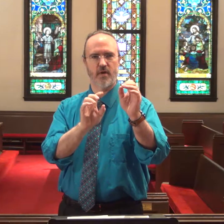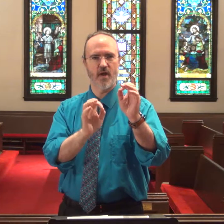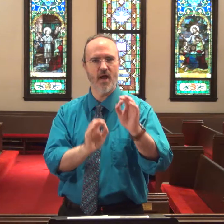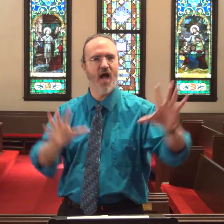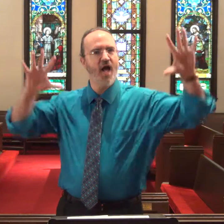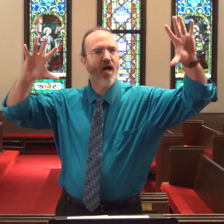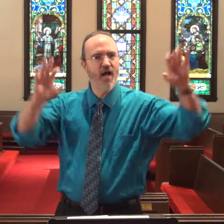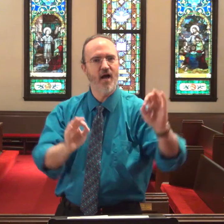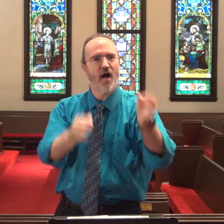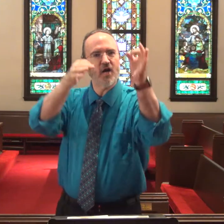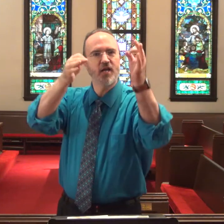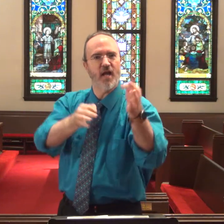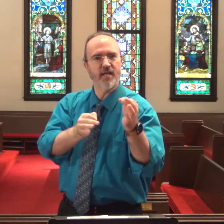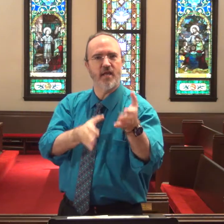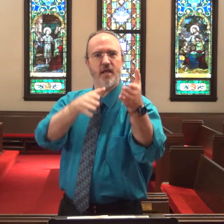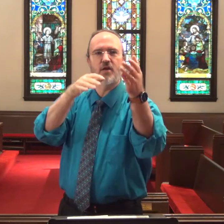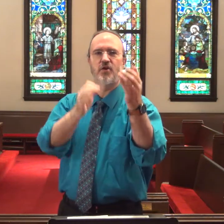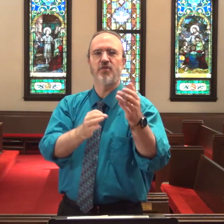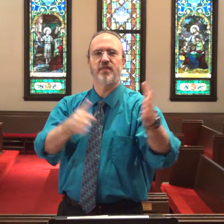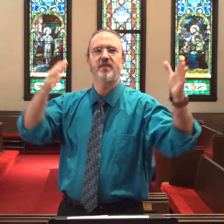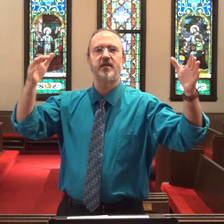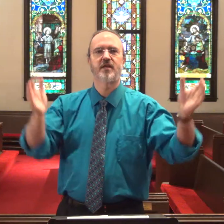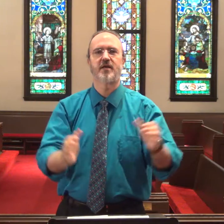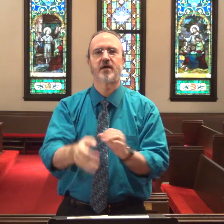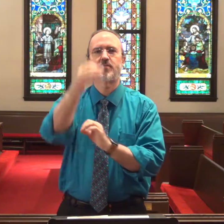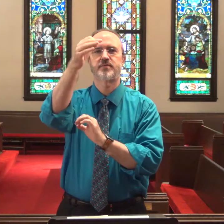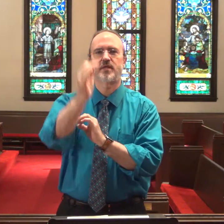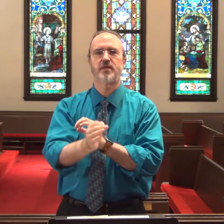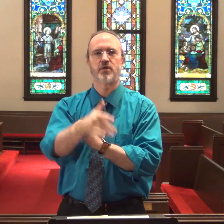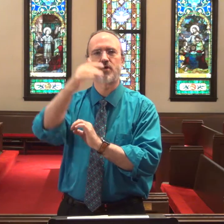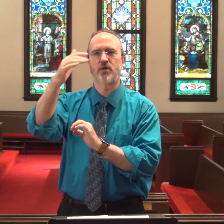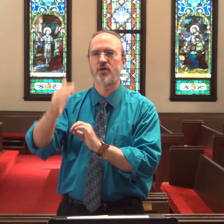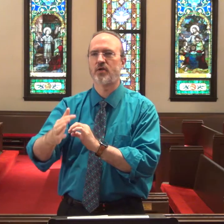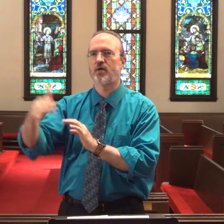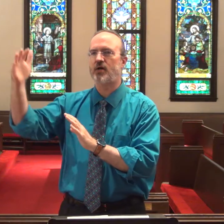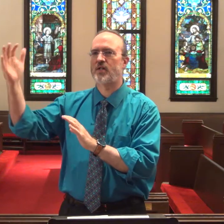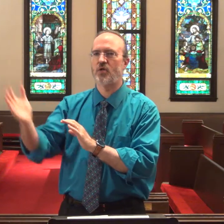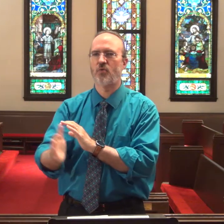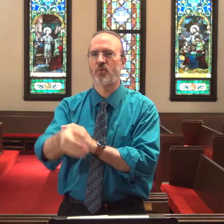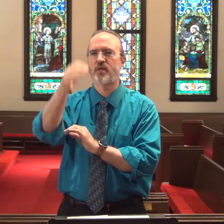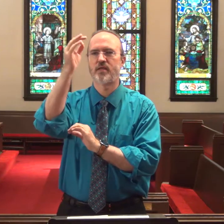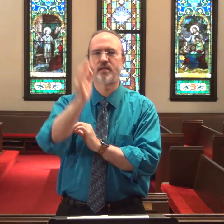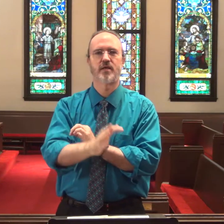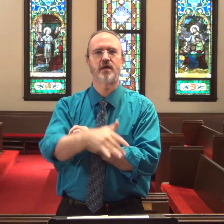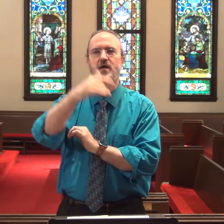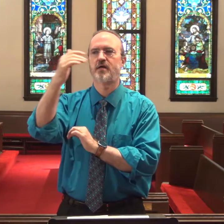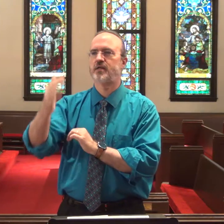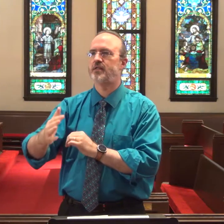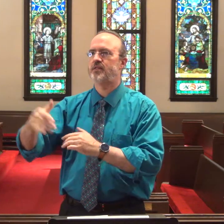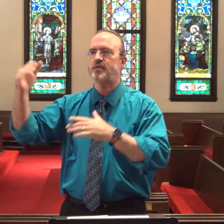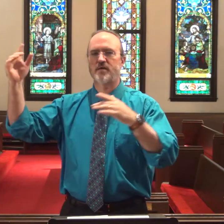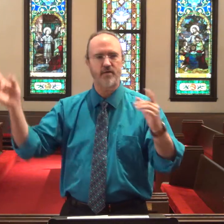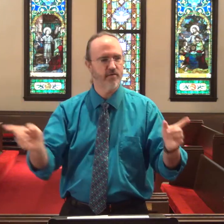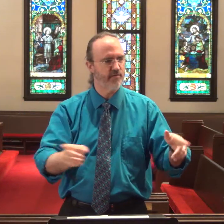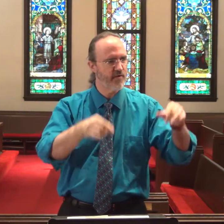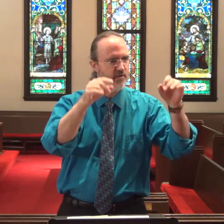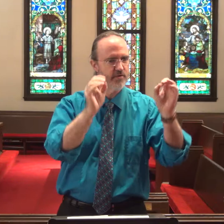I can hear the hearts eternal ringing on the fog